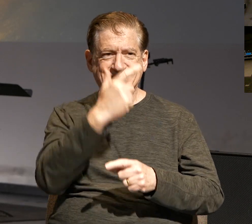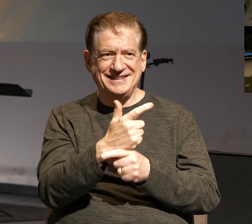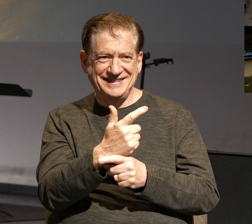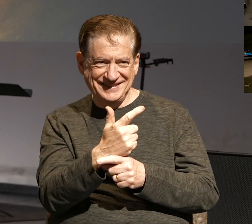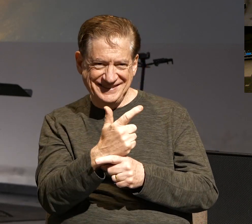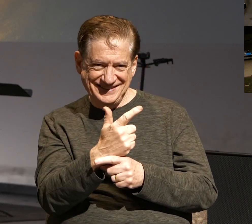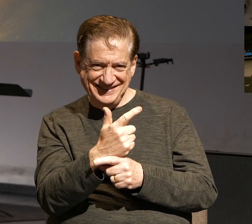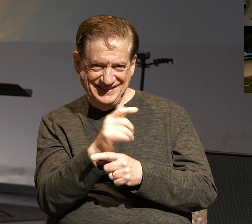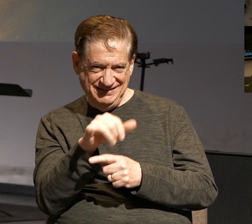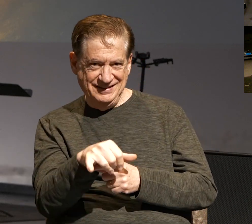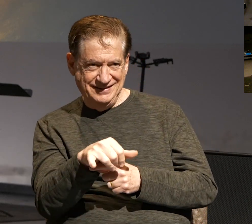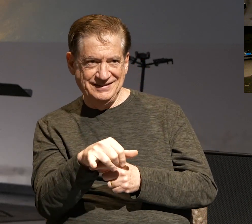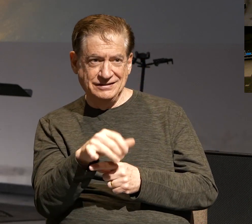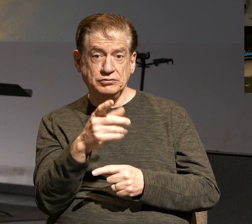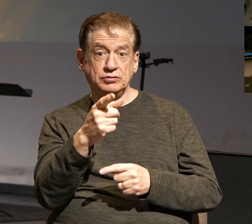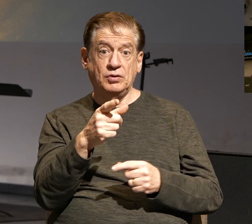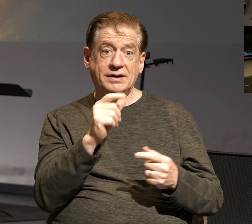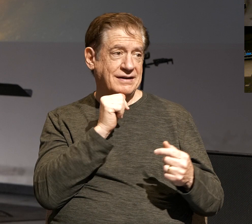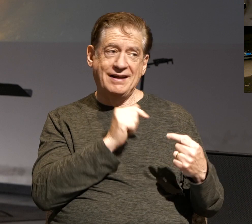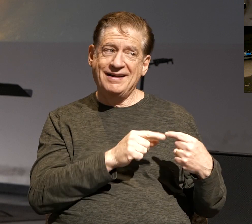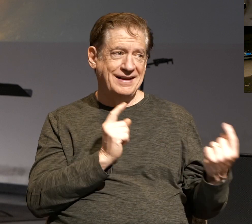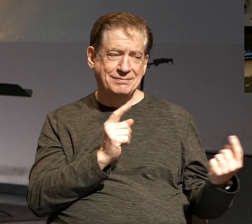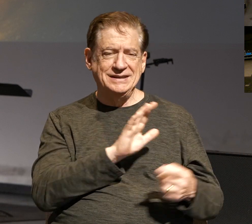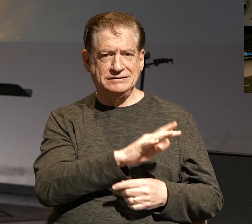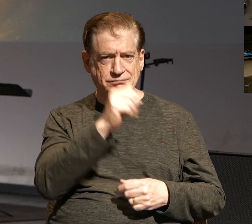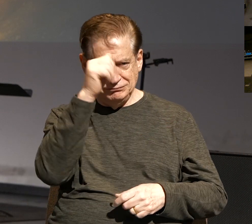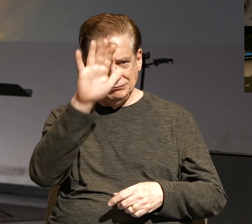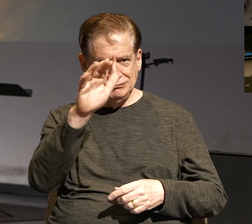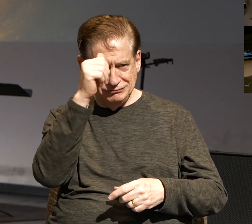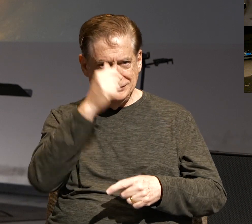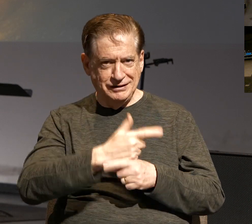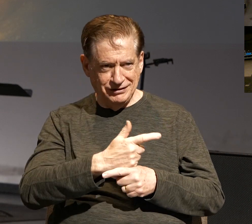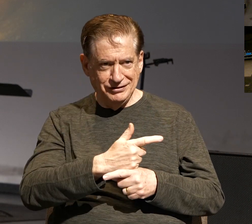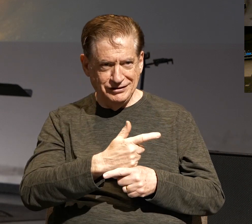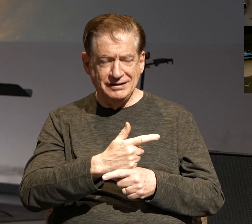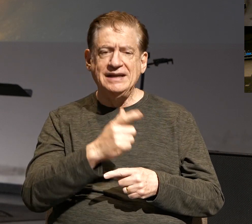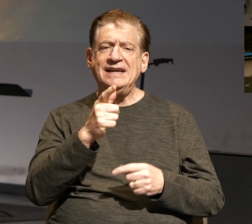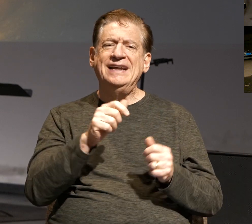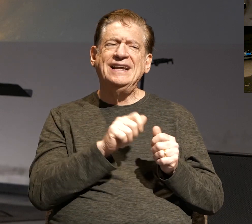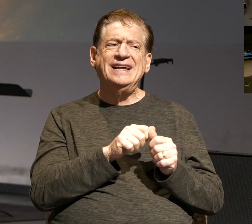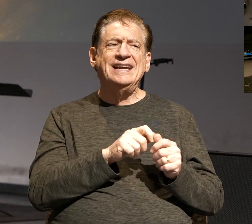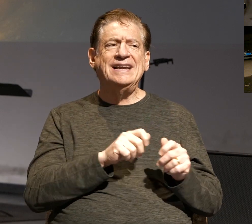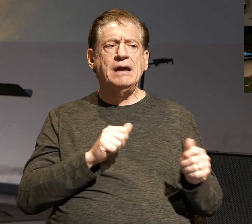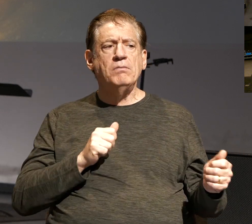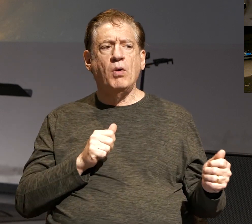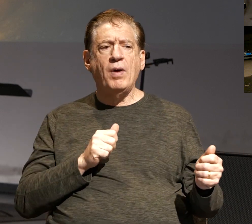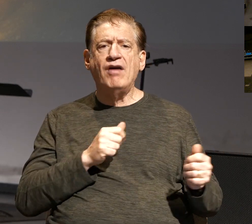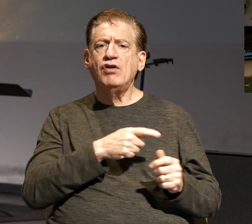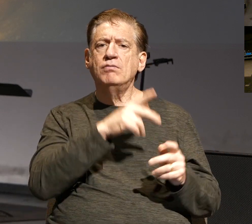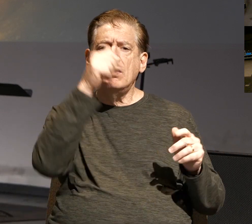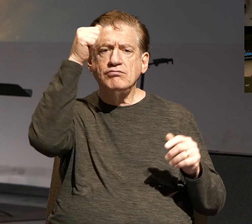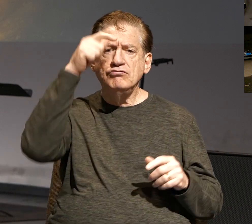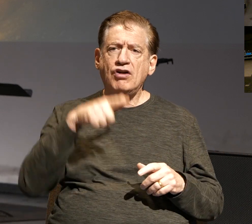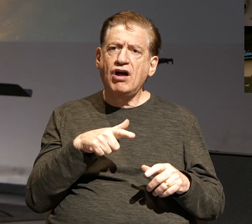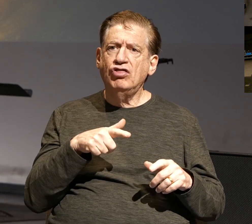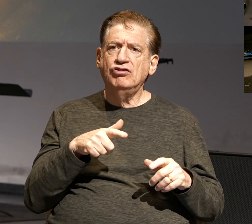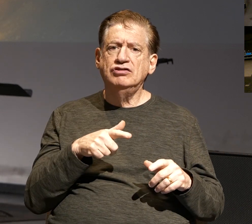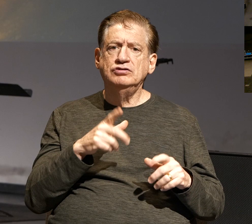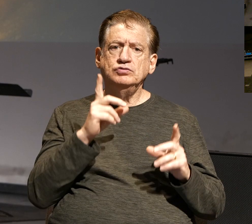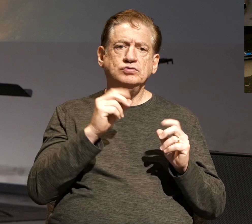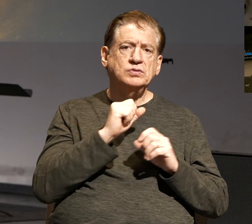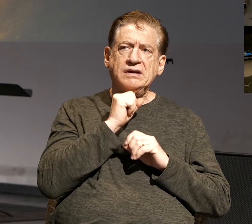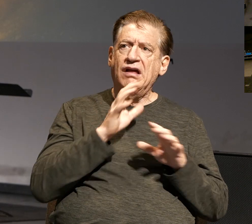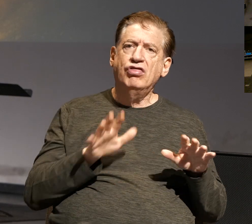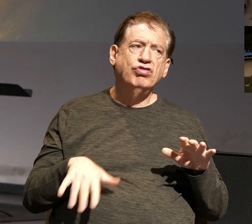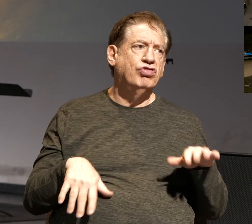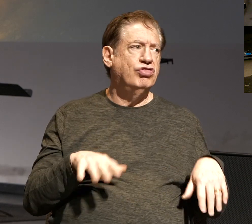Do not regard him as an enemy, but warn him as a brother. Keeping away from a brother who is walking in idleness and having nothing to do